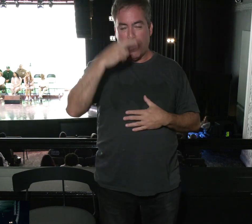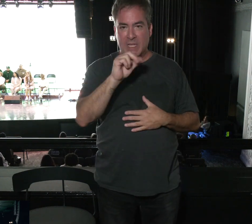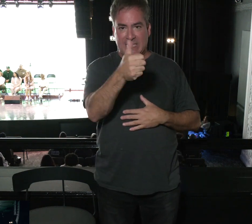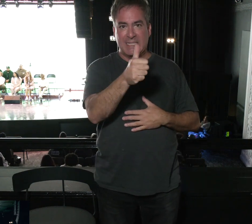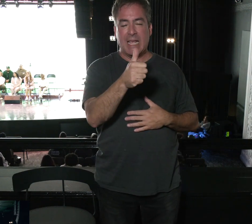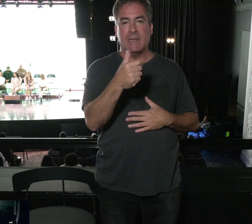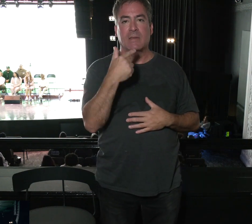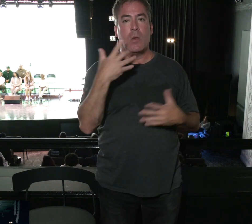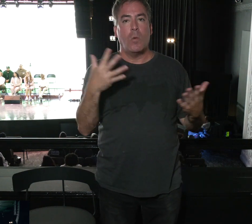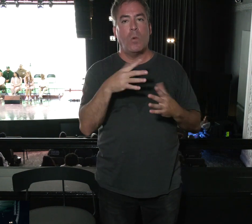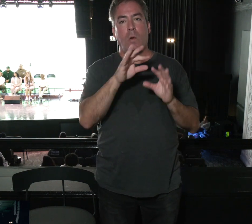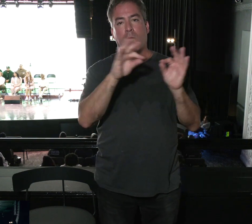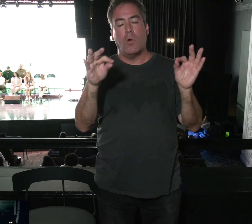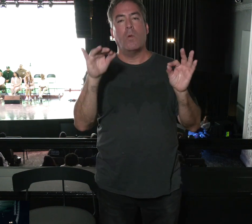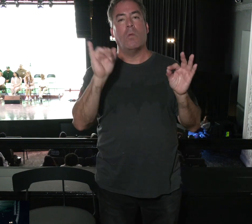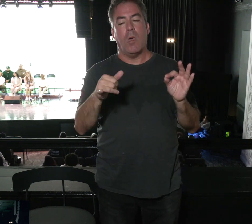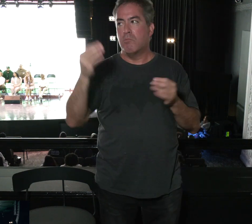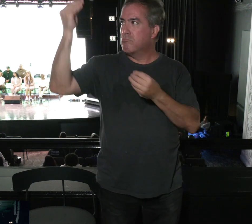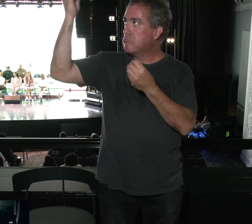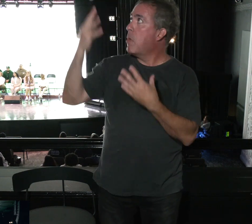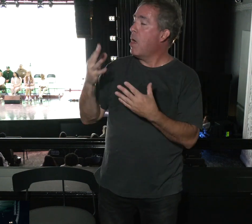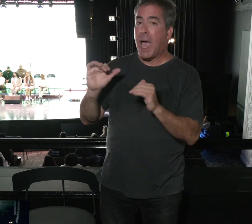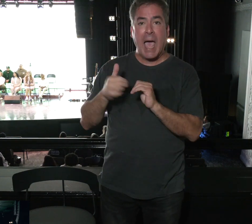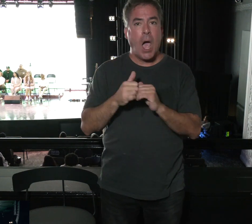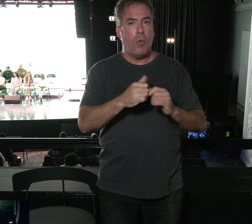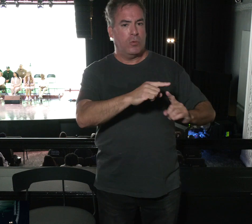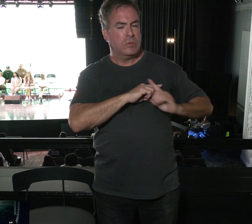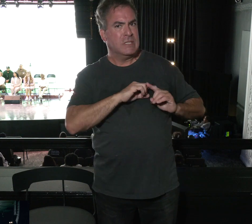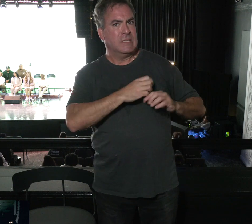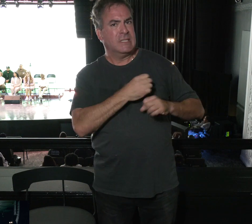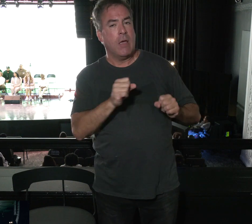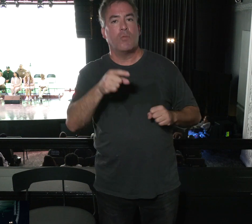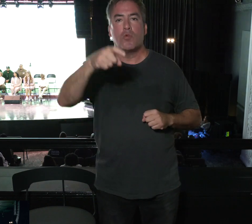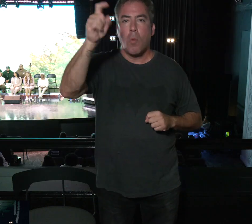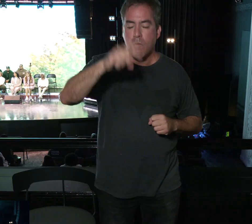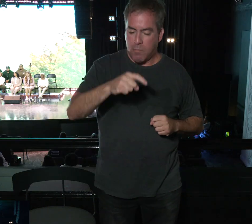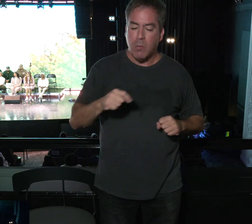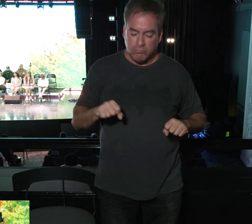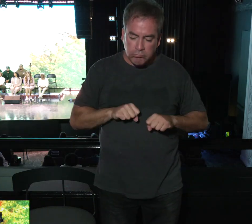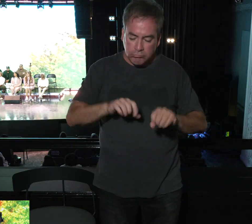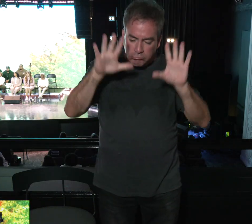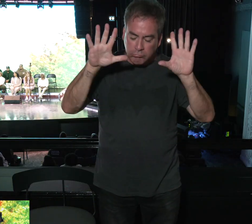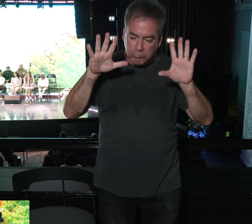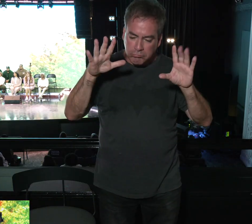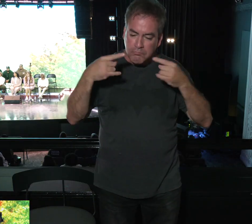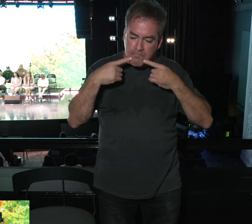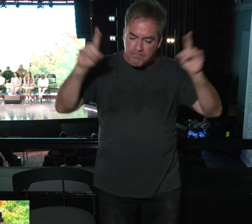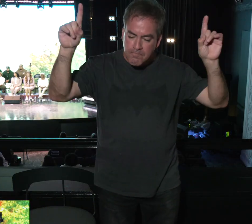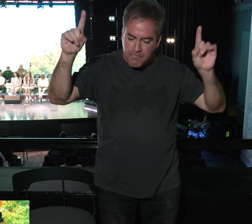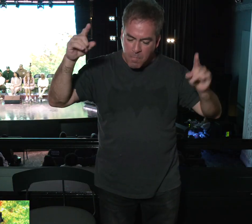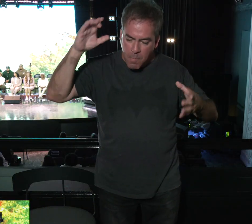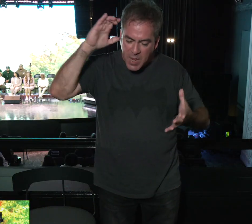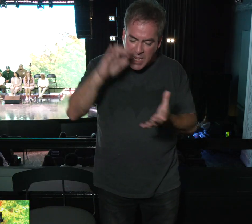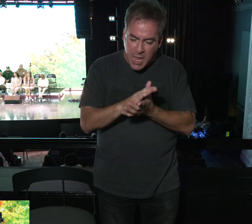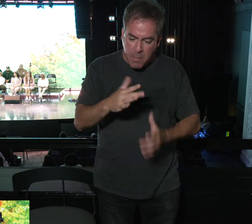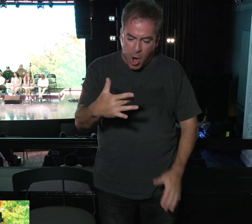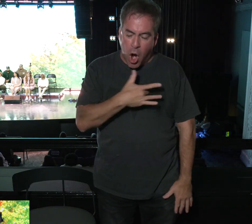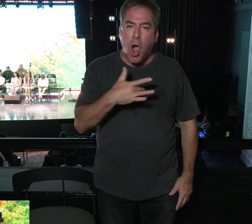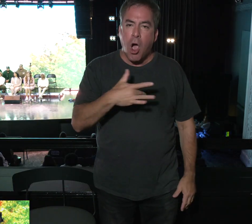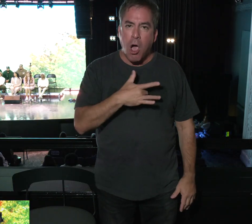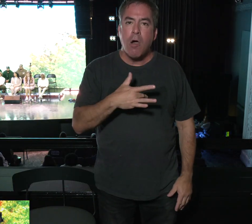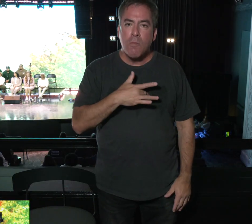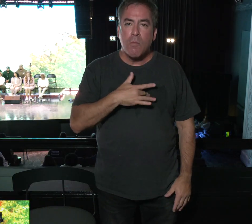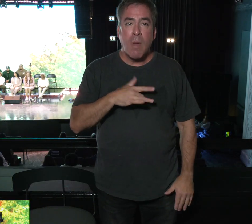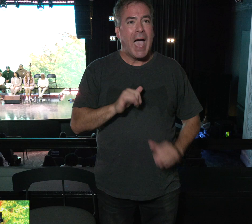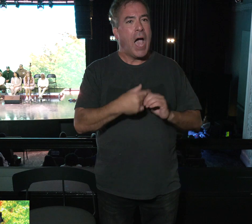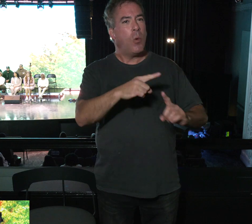it's the verse that tells us how to be saved. It tells us, you must confess with your mouth and believe in your heart. That's how